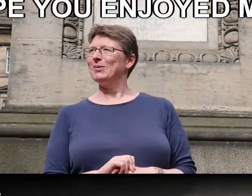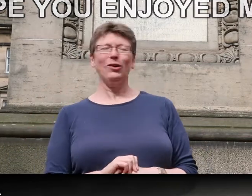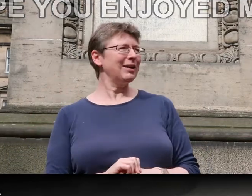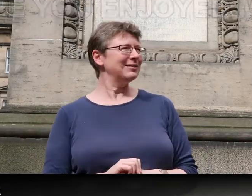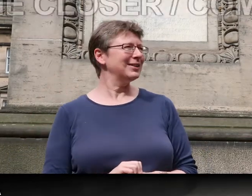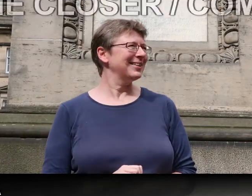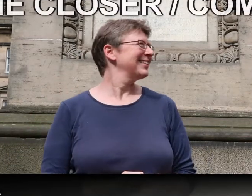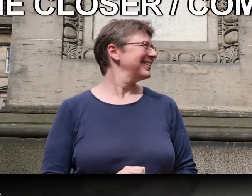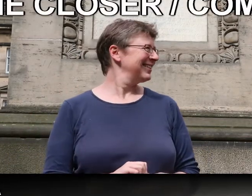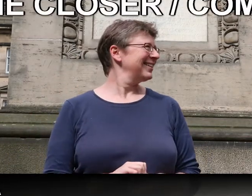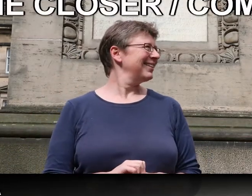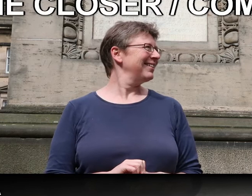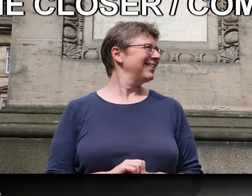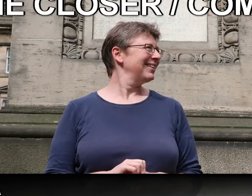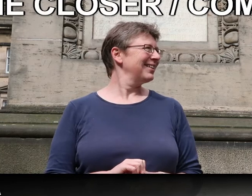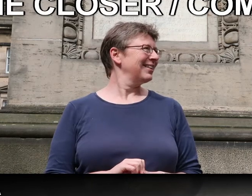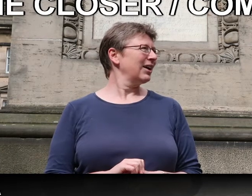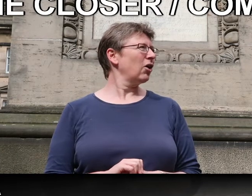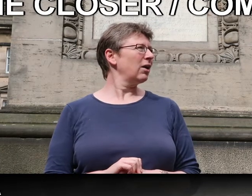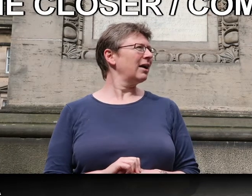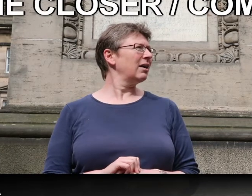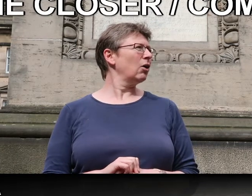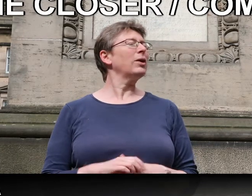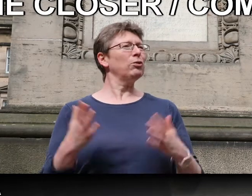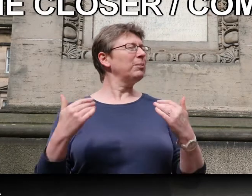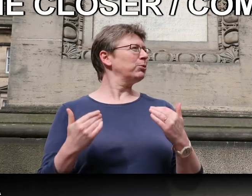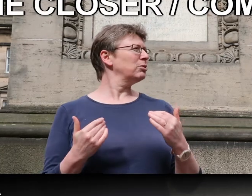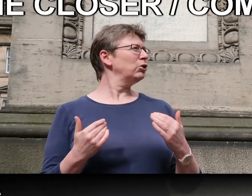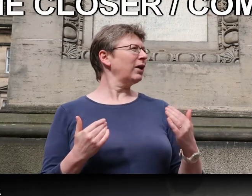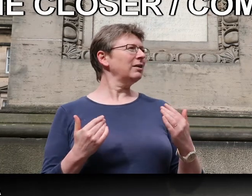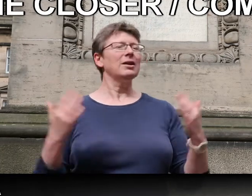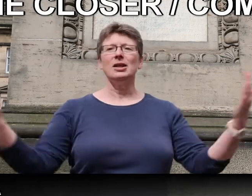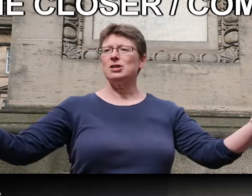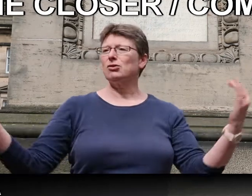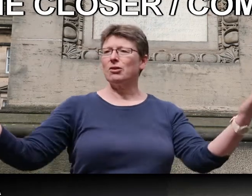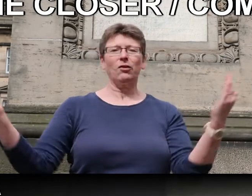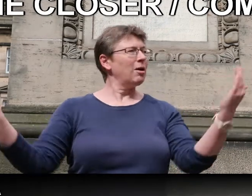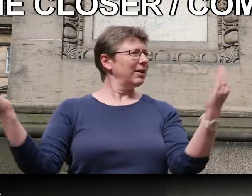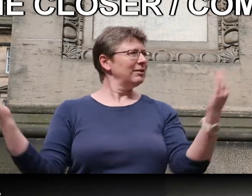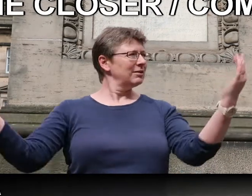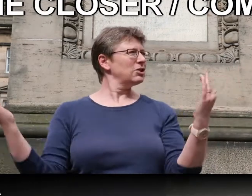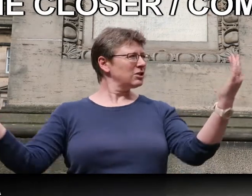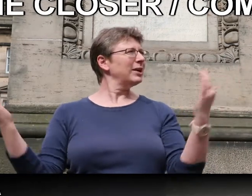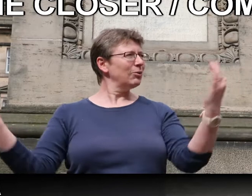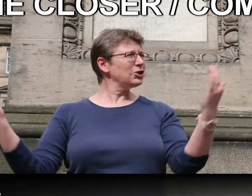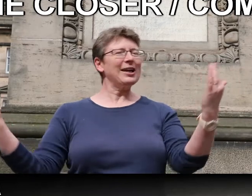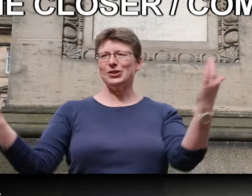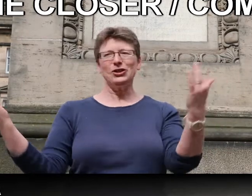Okay. What about like, come here? Oh, come in. Oh, if you want people to move in, so sort of come in, just the way you would gesture.